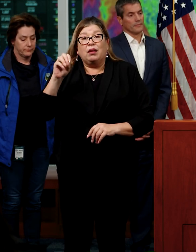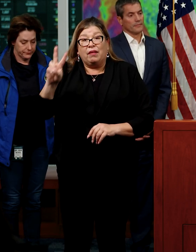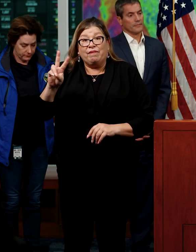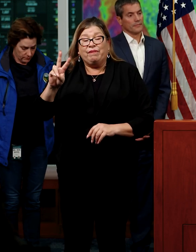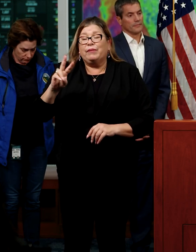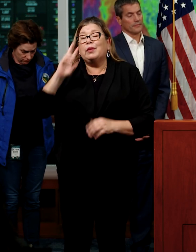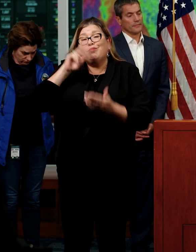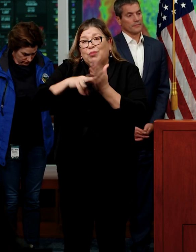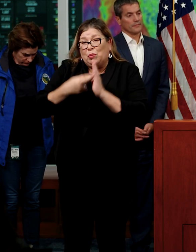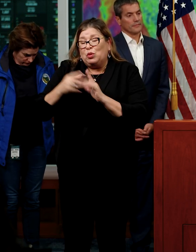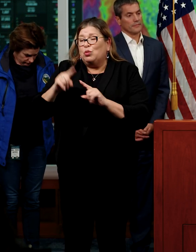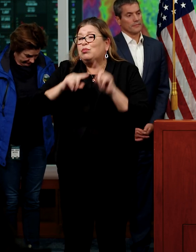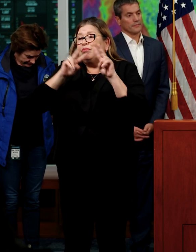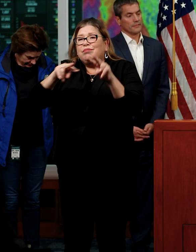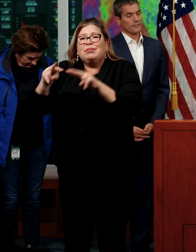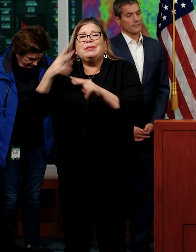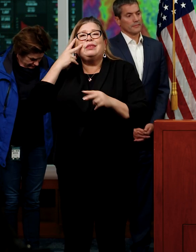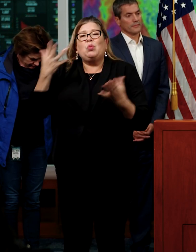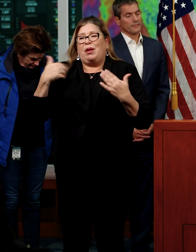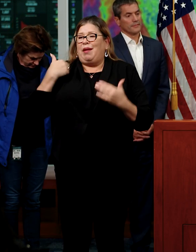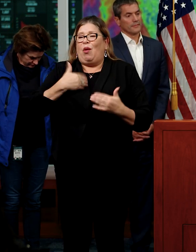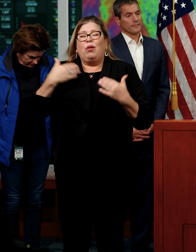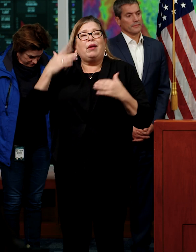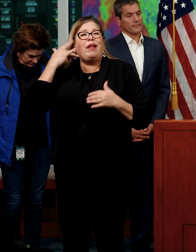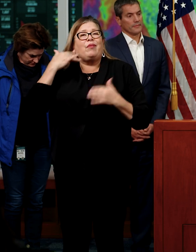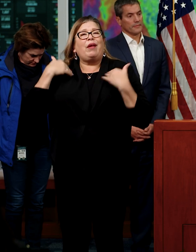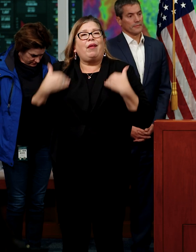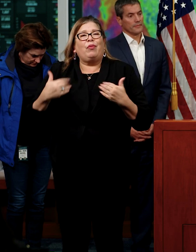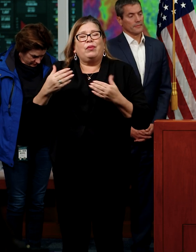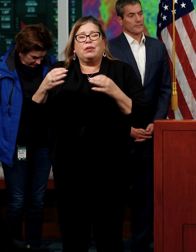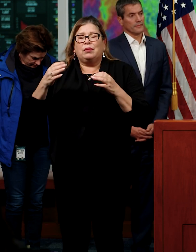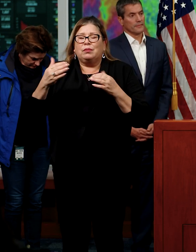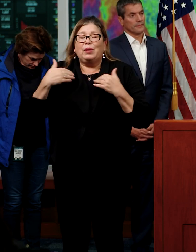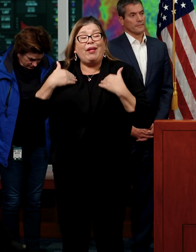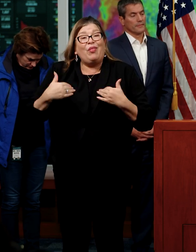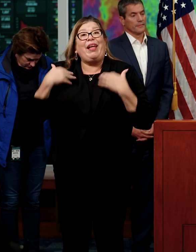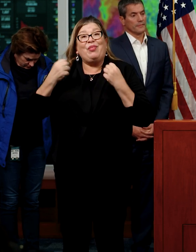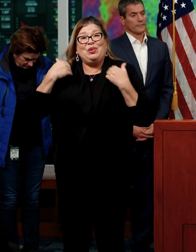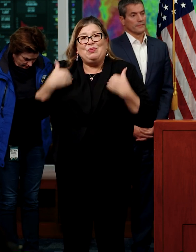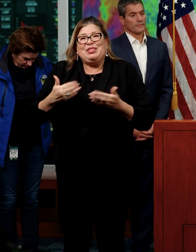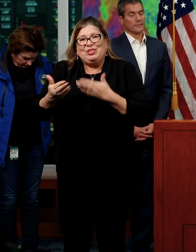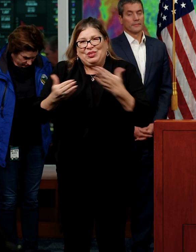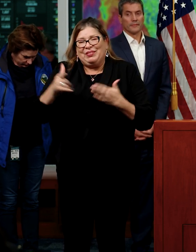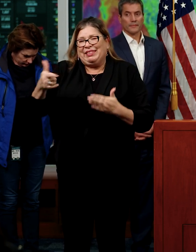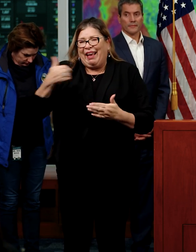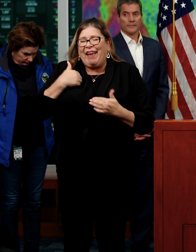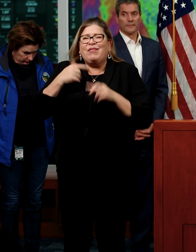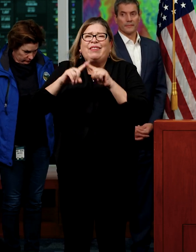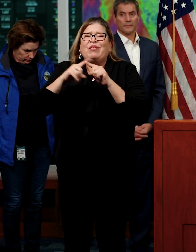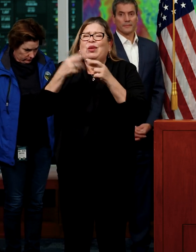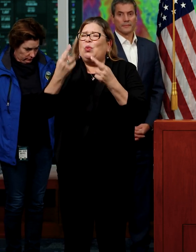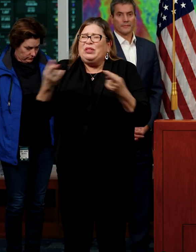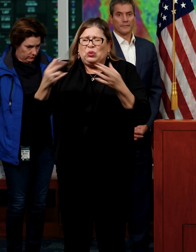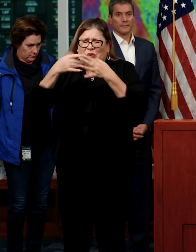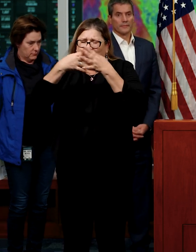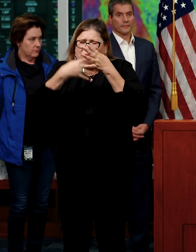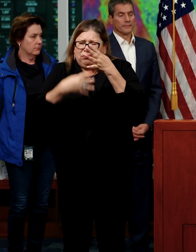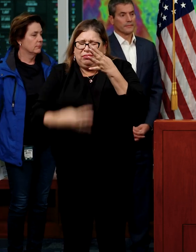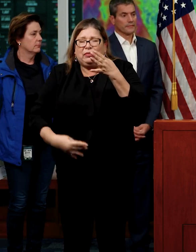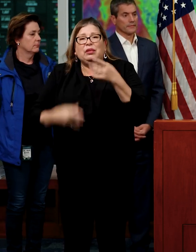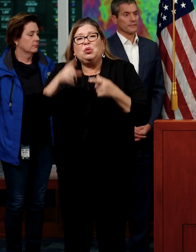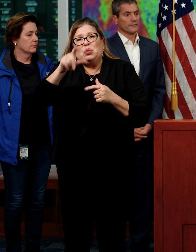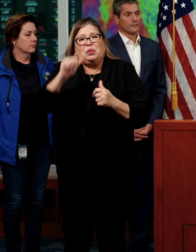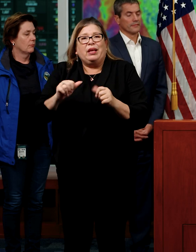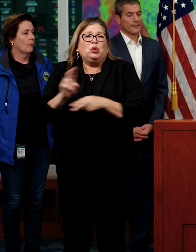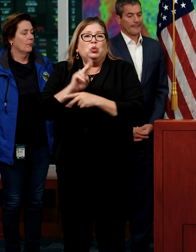to find the California Health and Human Services Emergency Resource Guide, which includes numerous resources you may access to meet your needs